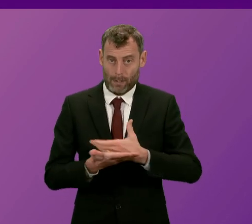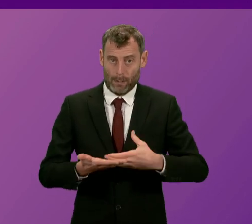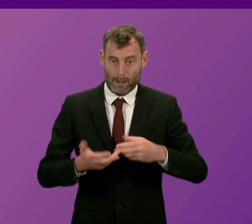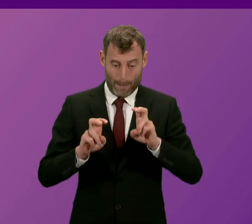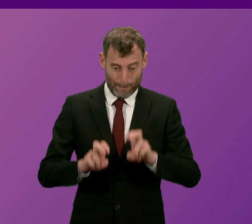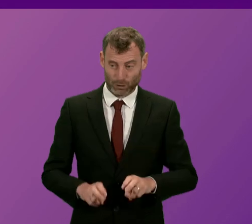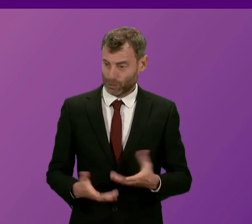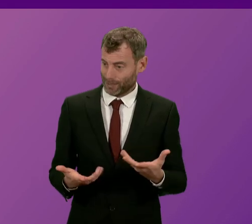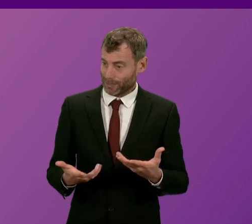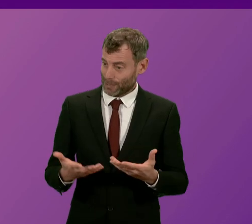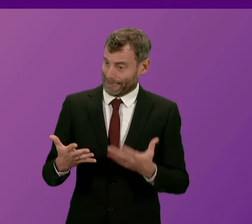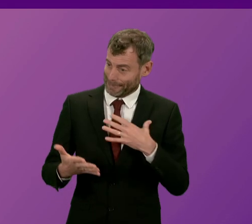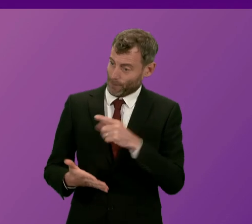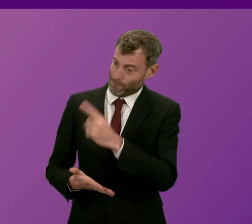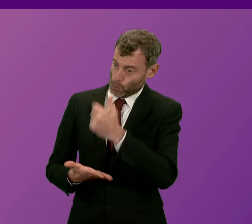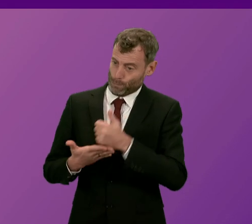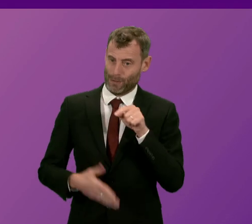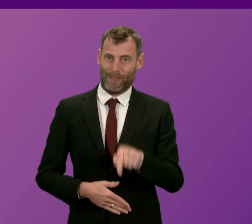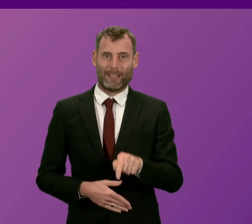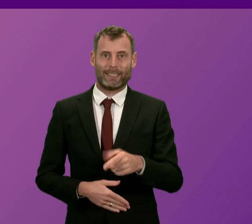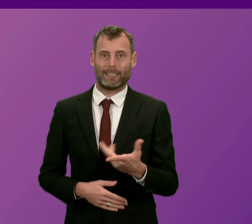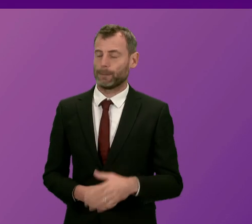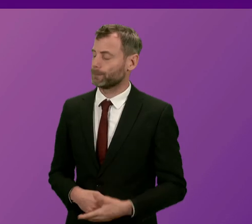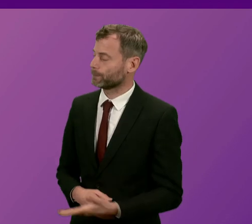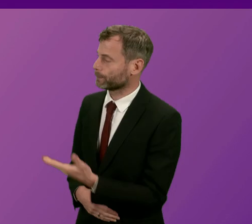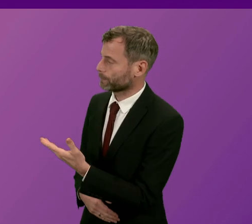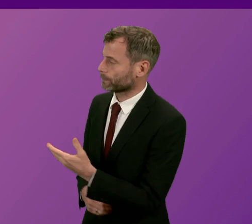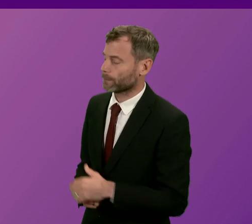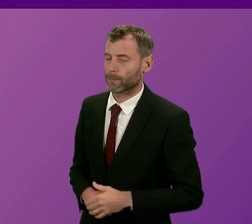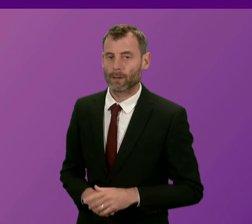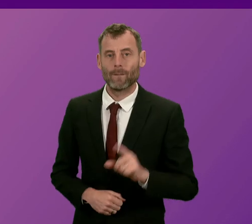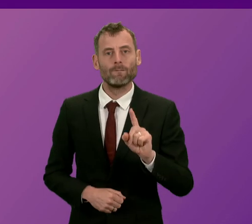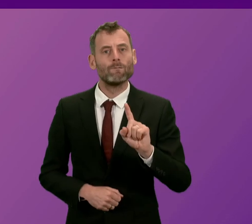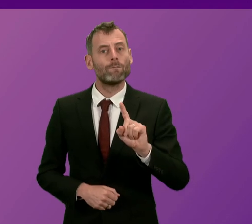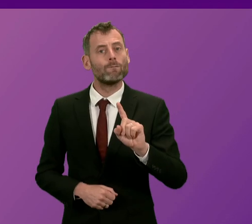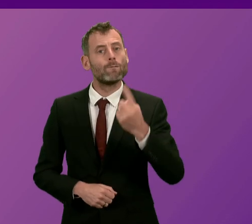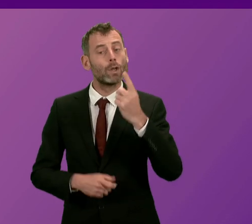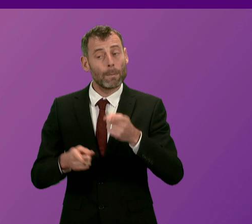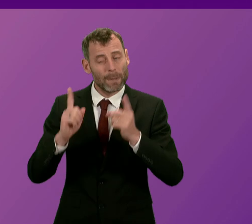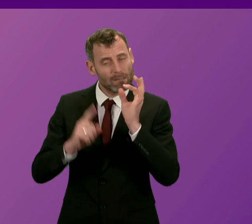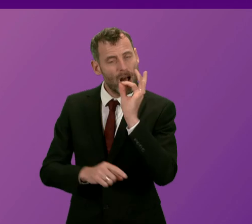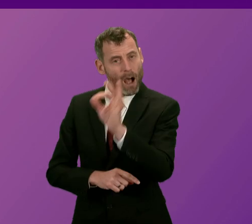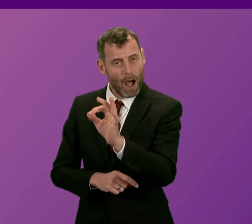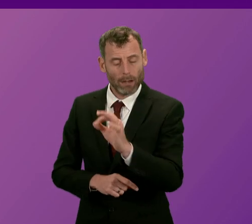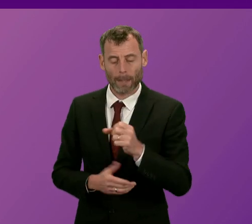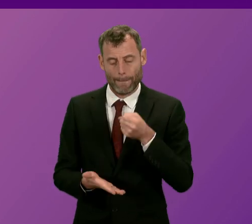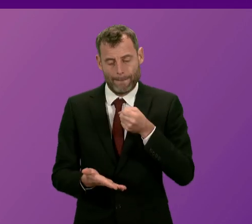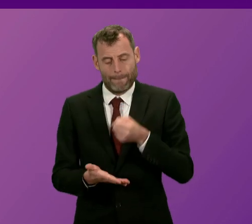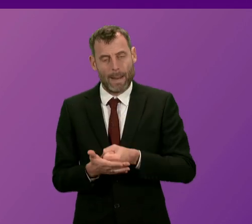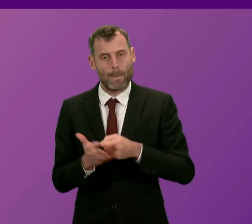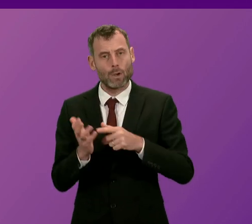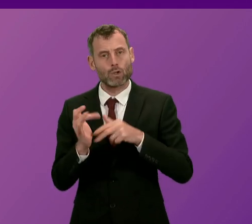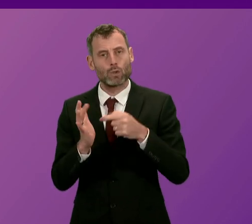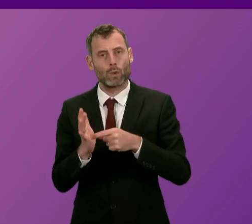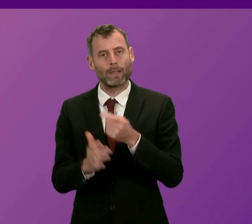Stephenson. Thank you, President and Officer. Would the First Minister agree that the minimum unit pricing on alcohol has